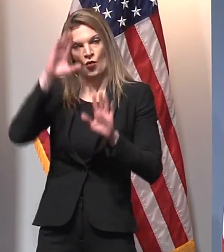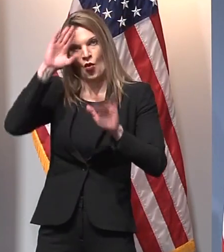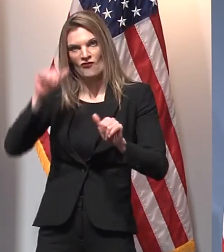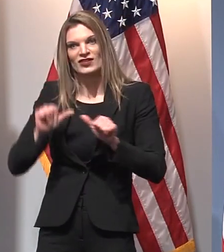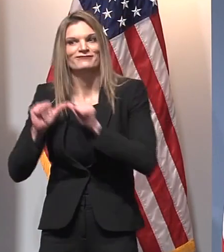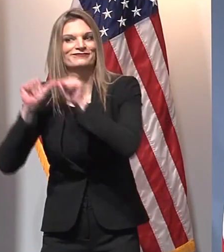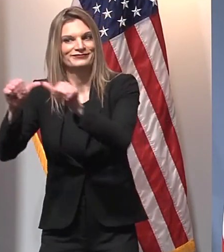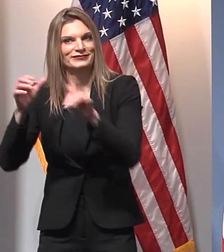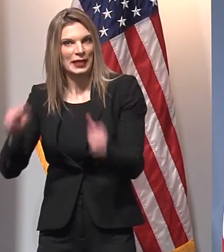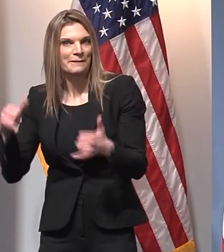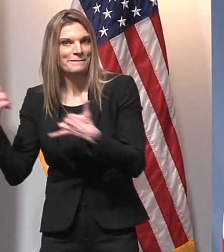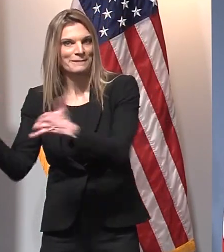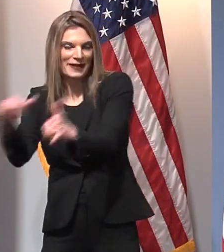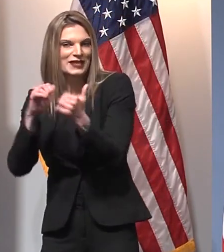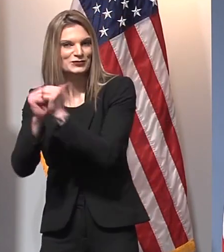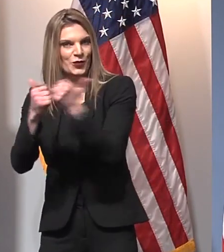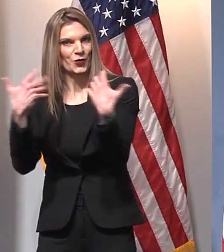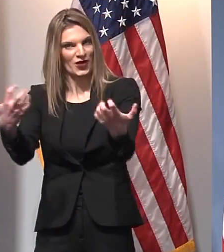in play.